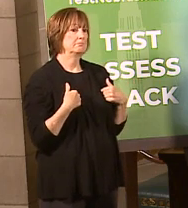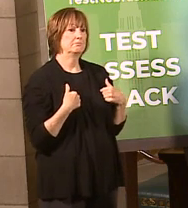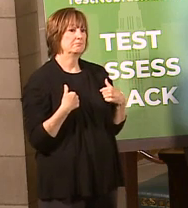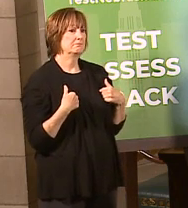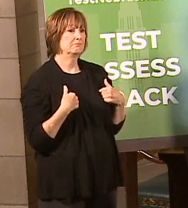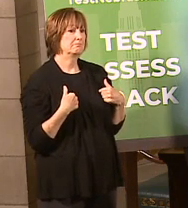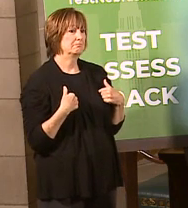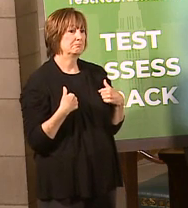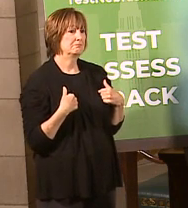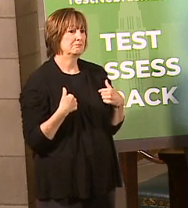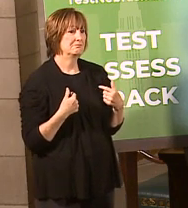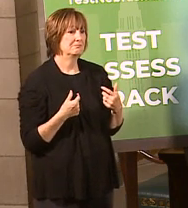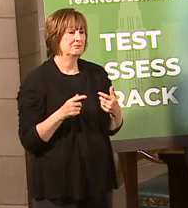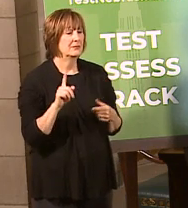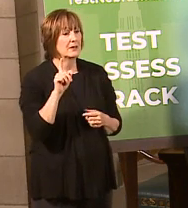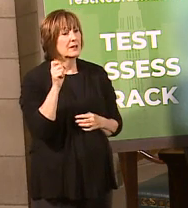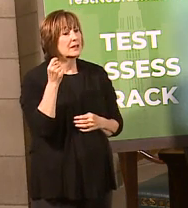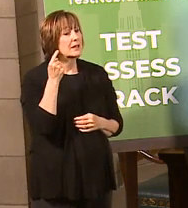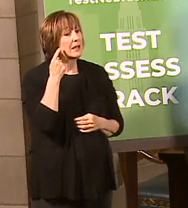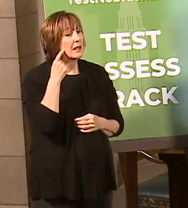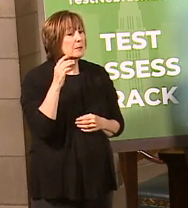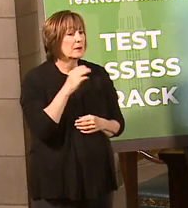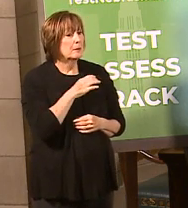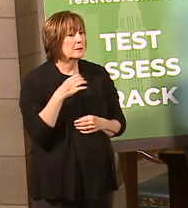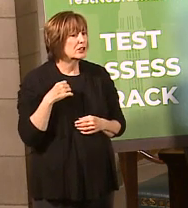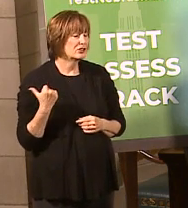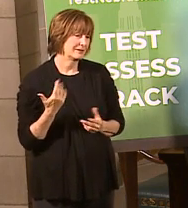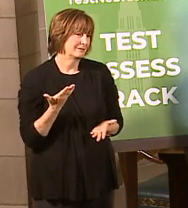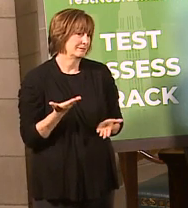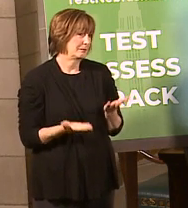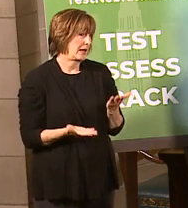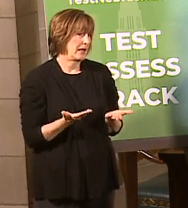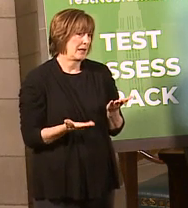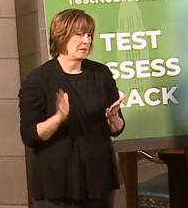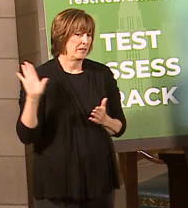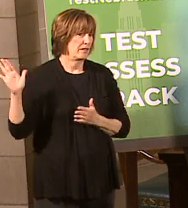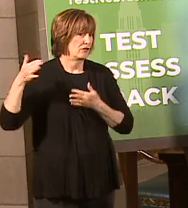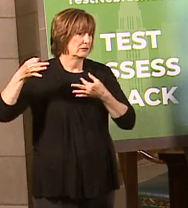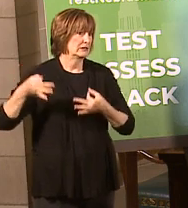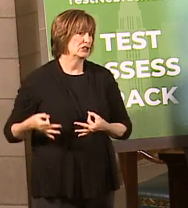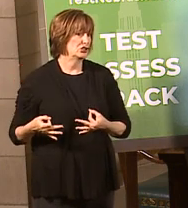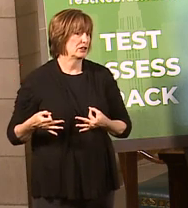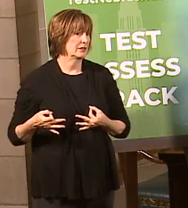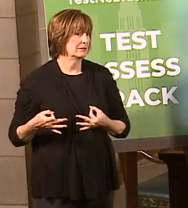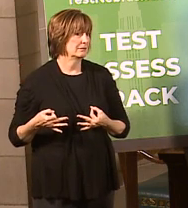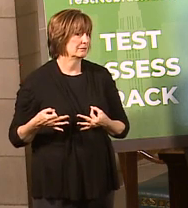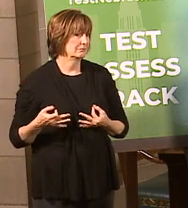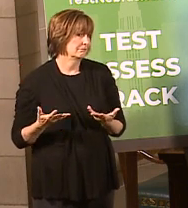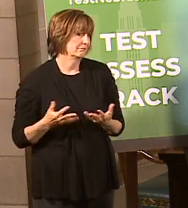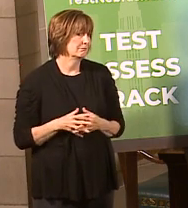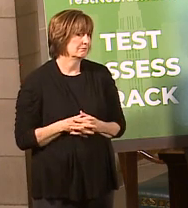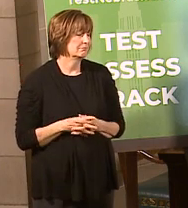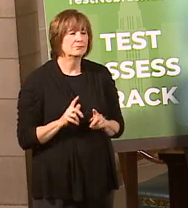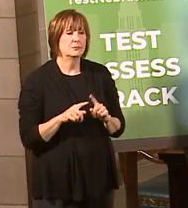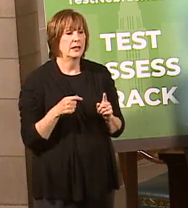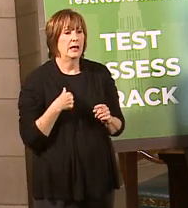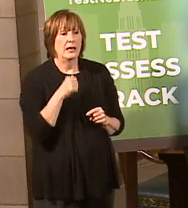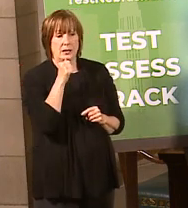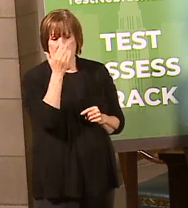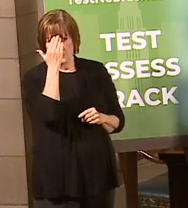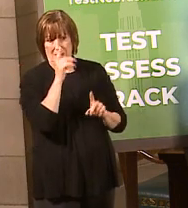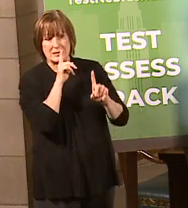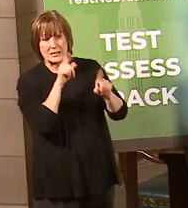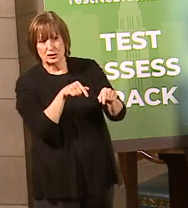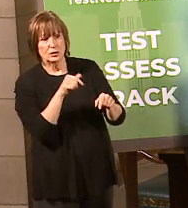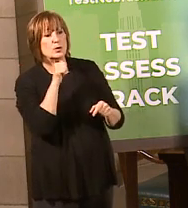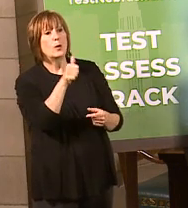yeah, I think that might have been a call just by Bob Ripley specifically. But I don't even know the answer to